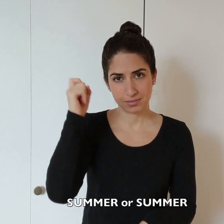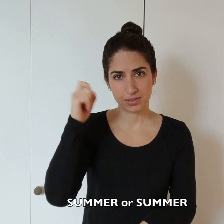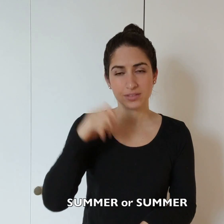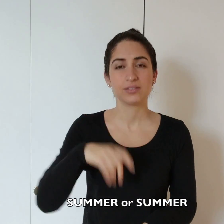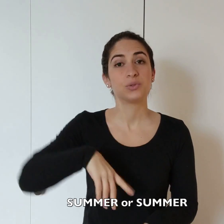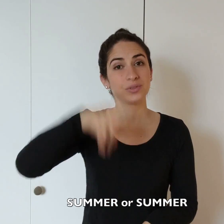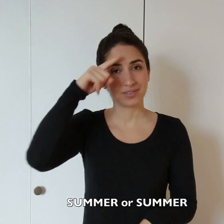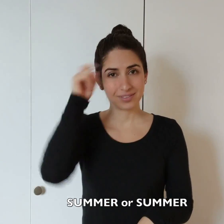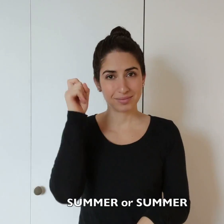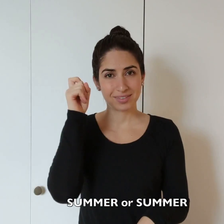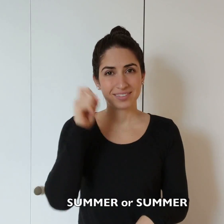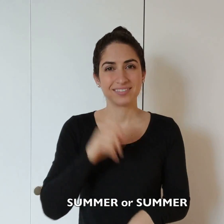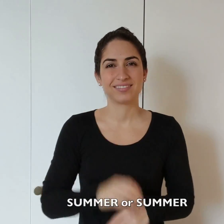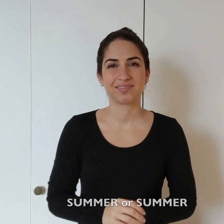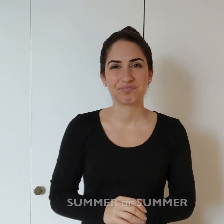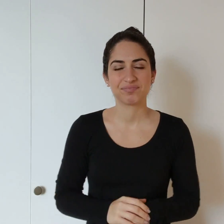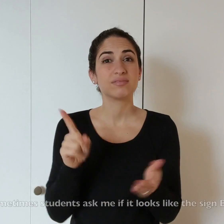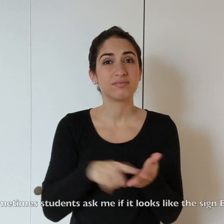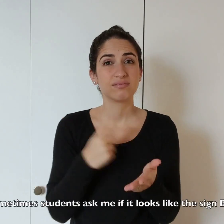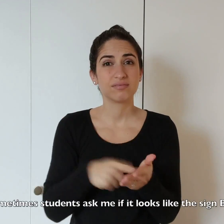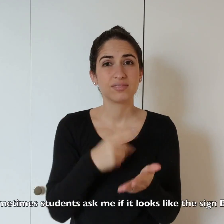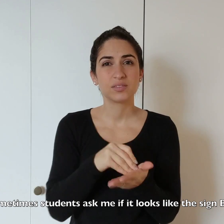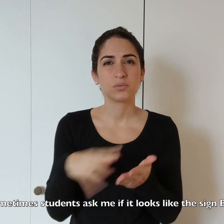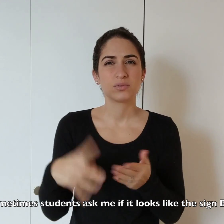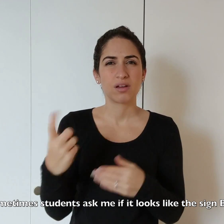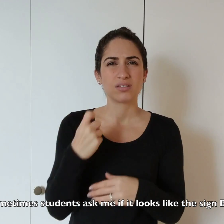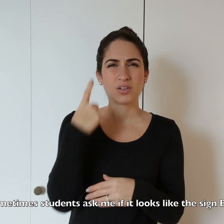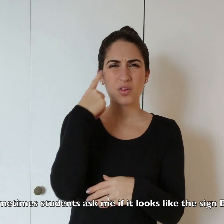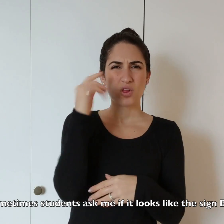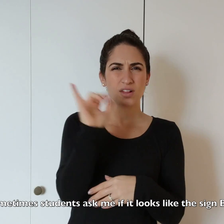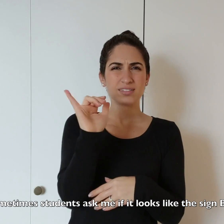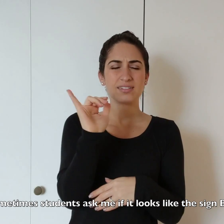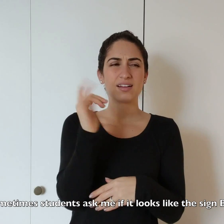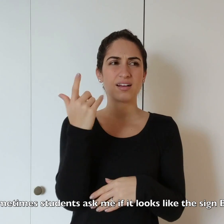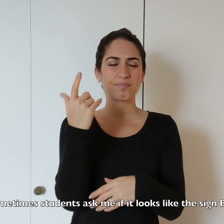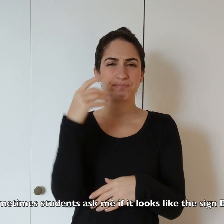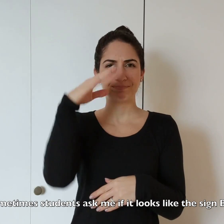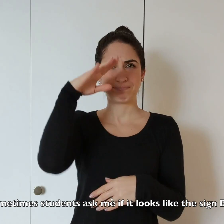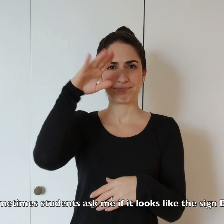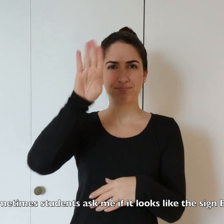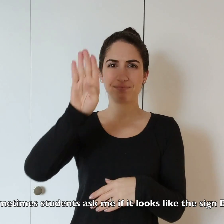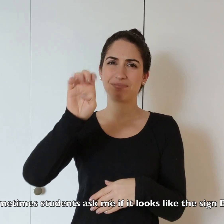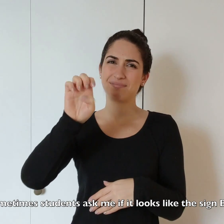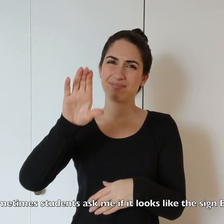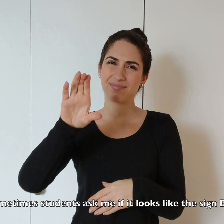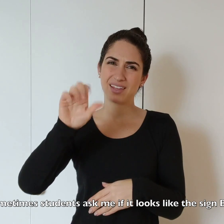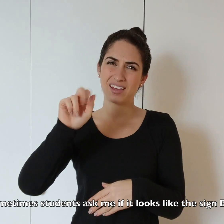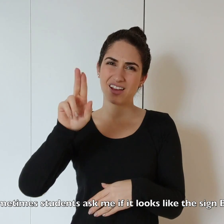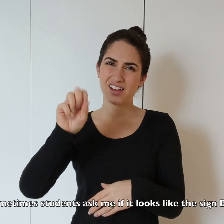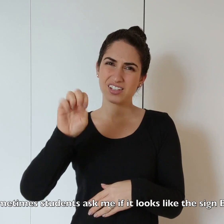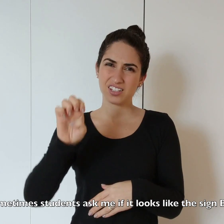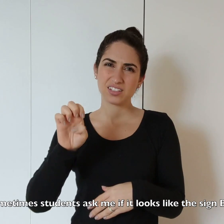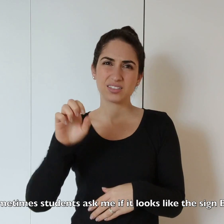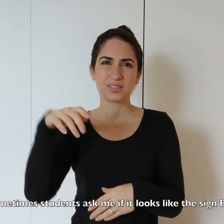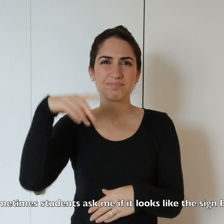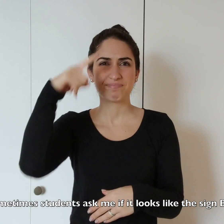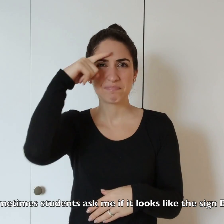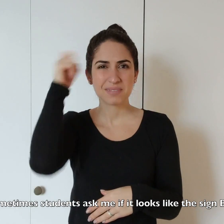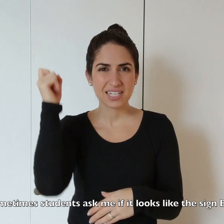Summer or summer. Sometimes students ask me if it looks like the sign because, which is like